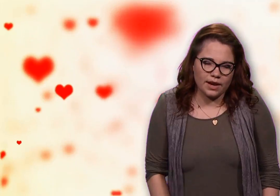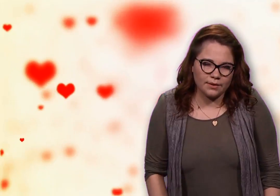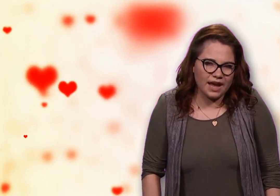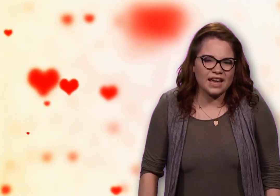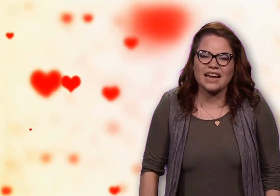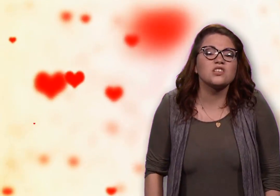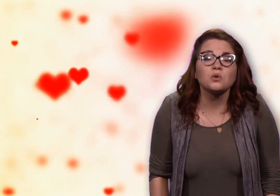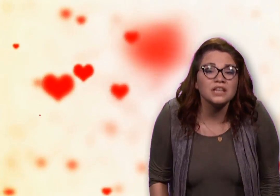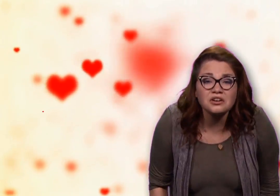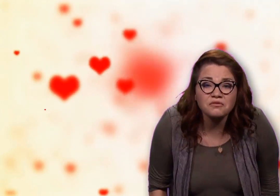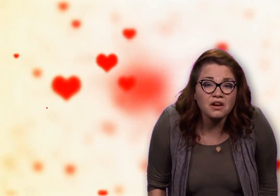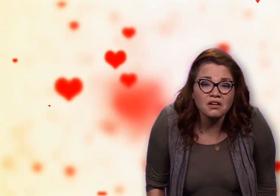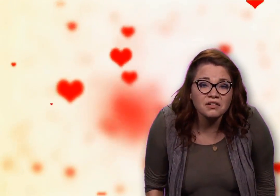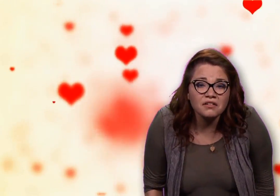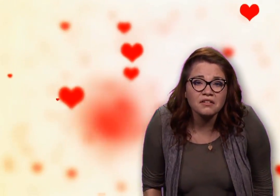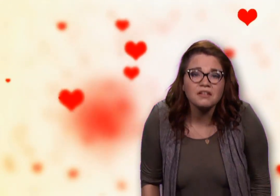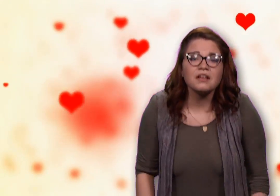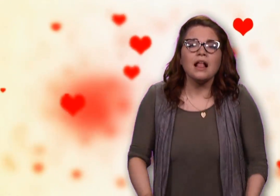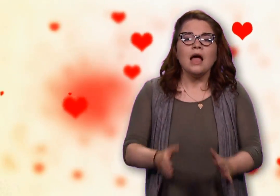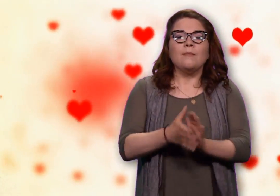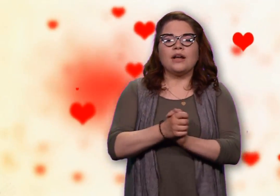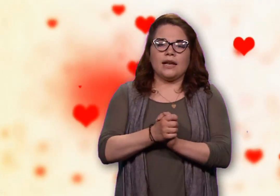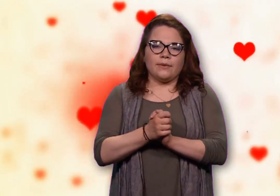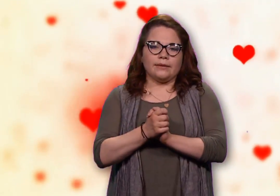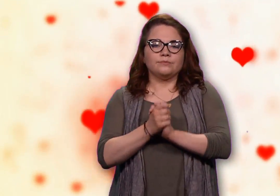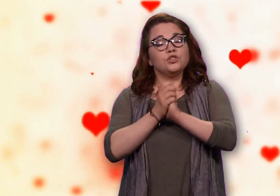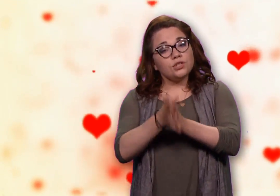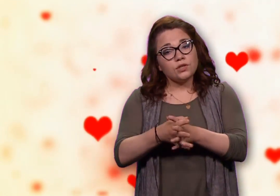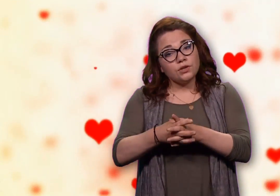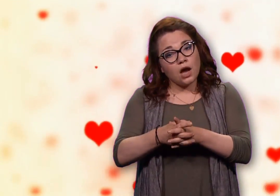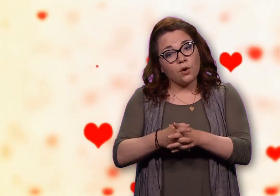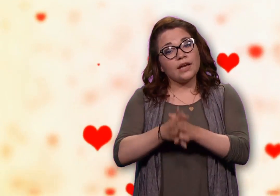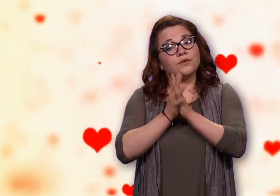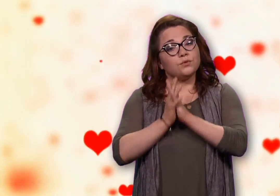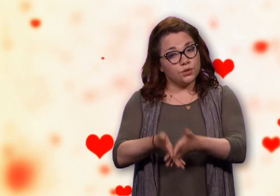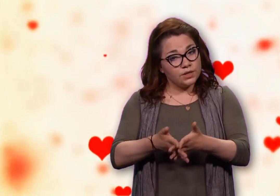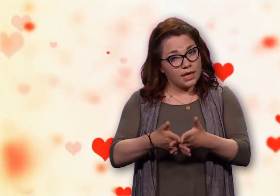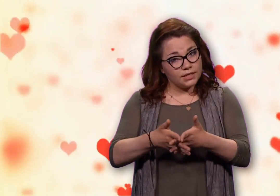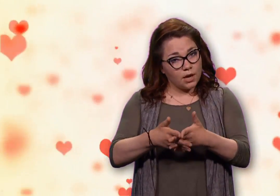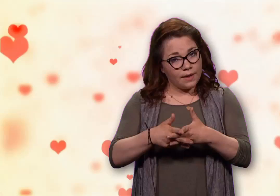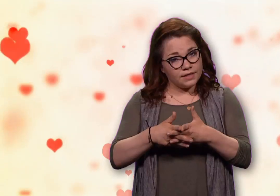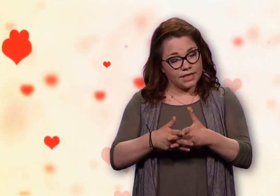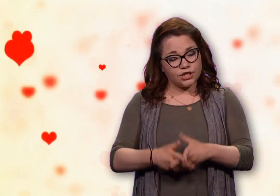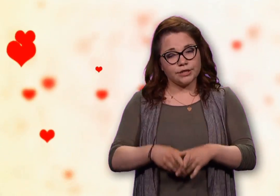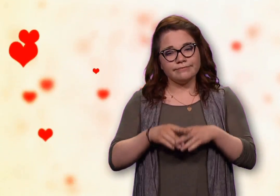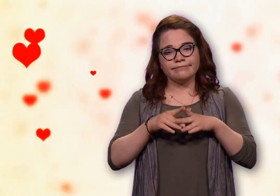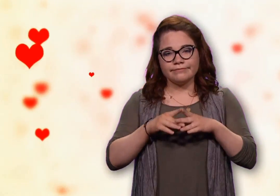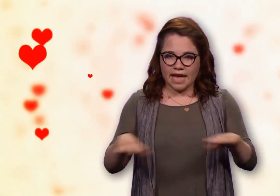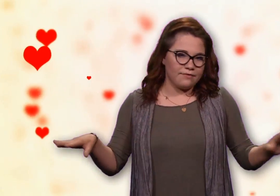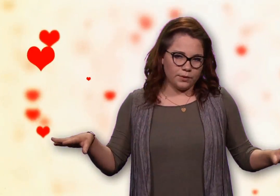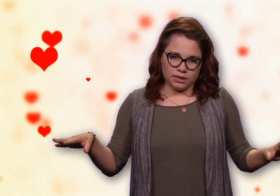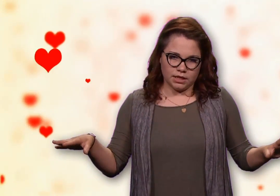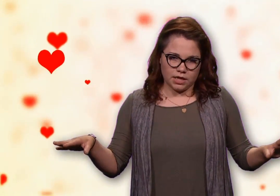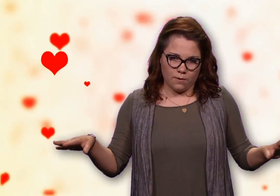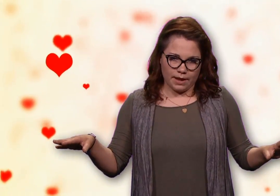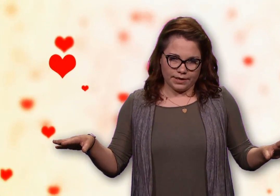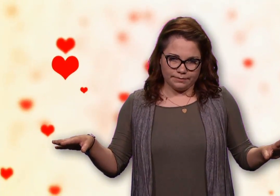anyway. And it's only in good fun. But anyway, just so you know, if you do decide to go on the Tinder, everyone's going to know about it.